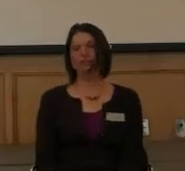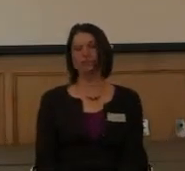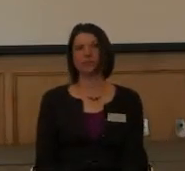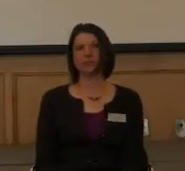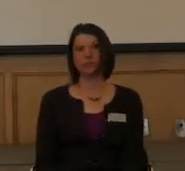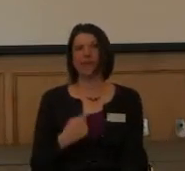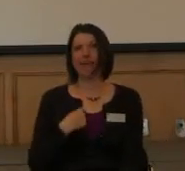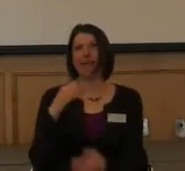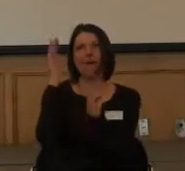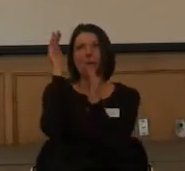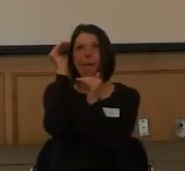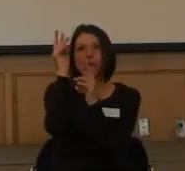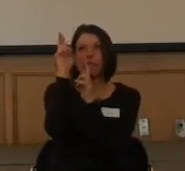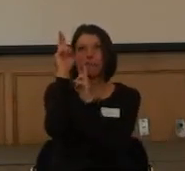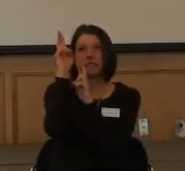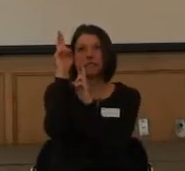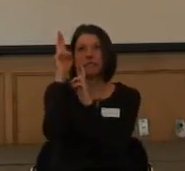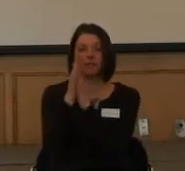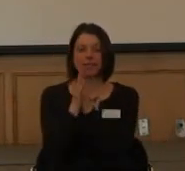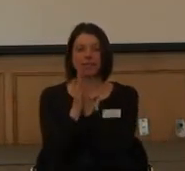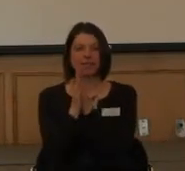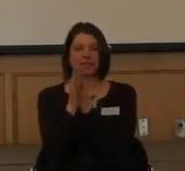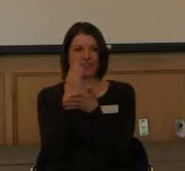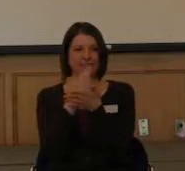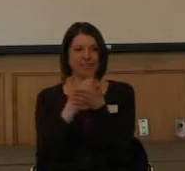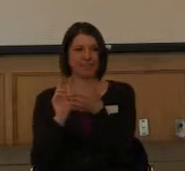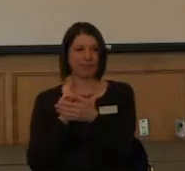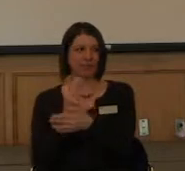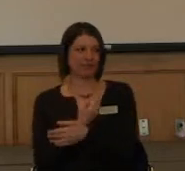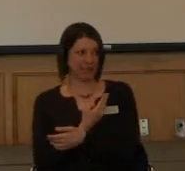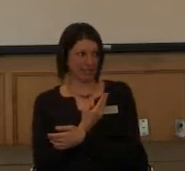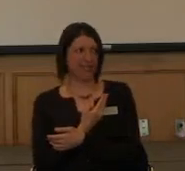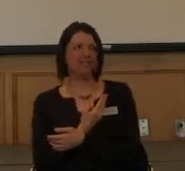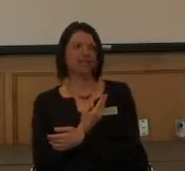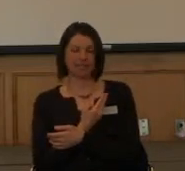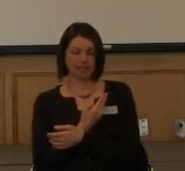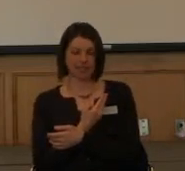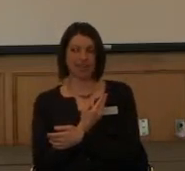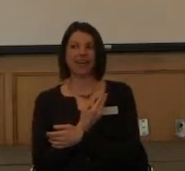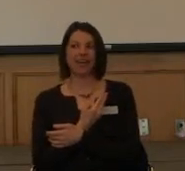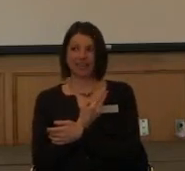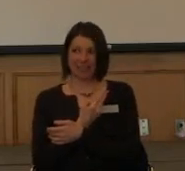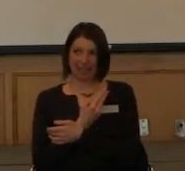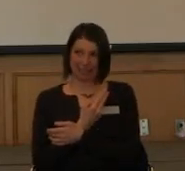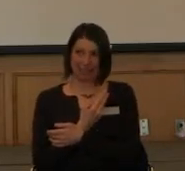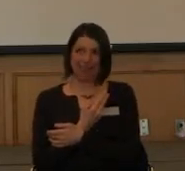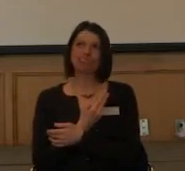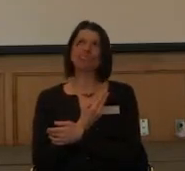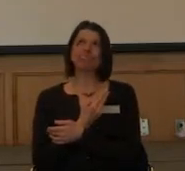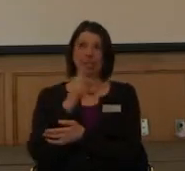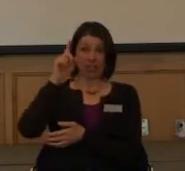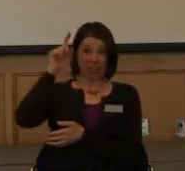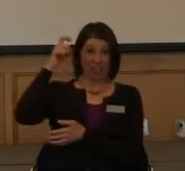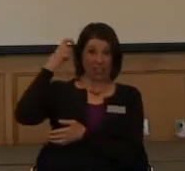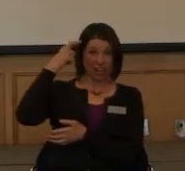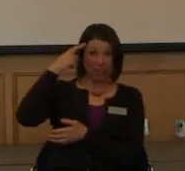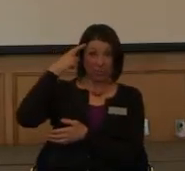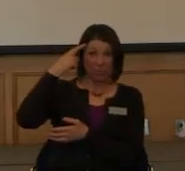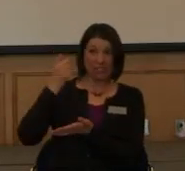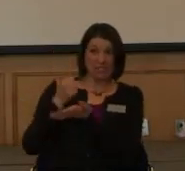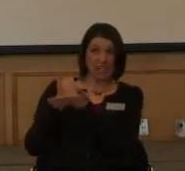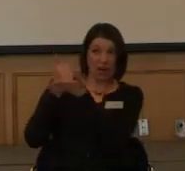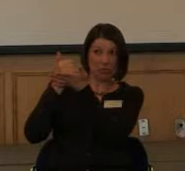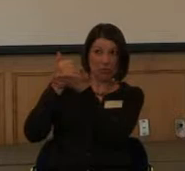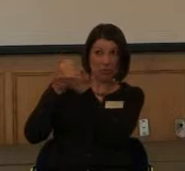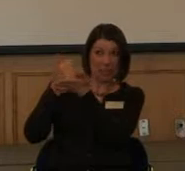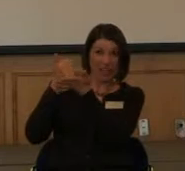that some of us can get the government kind of back in a mindset when we can help